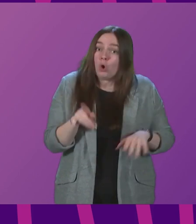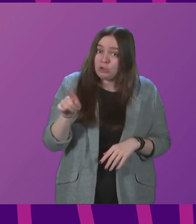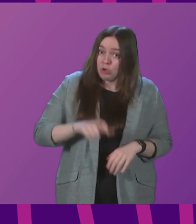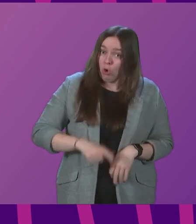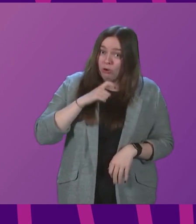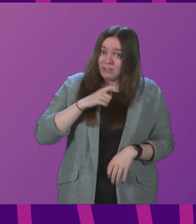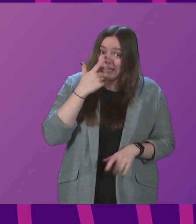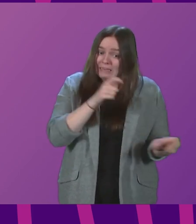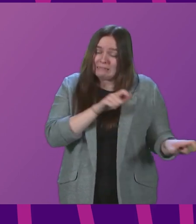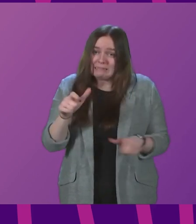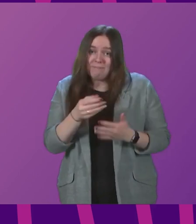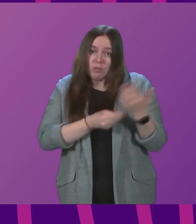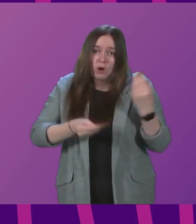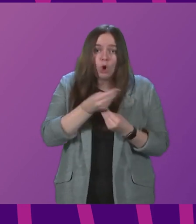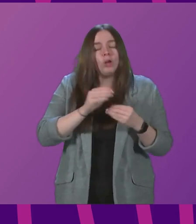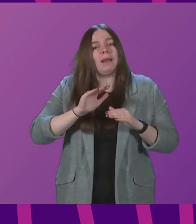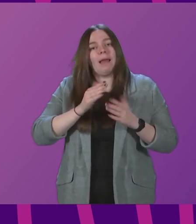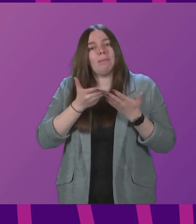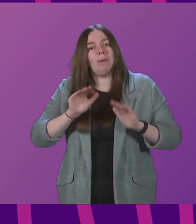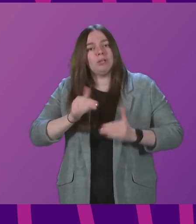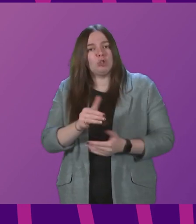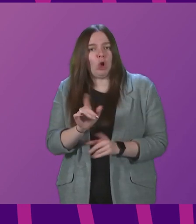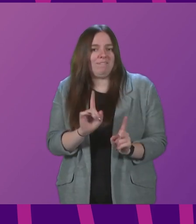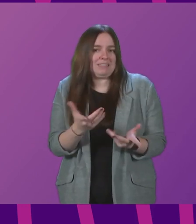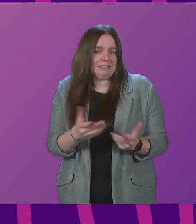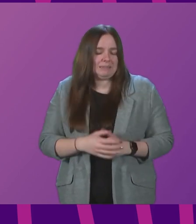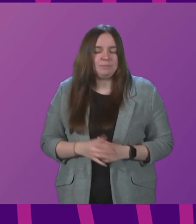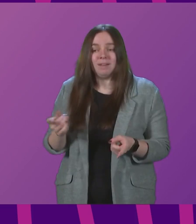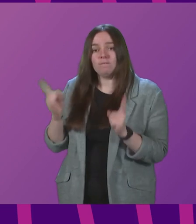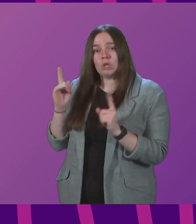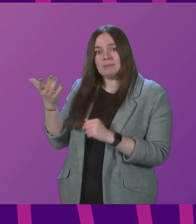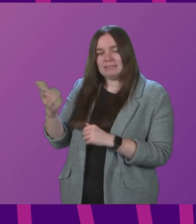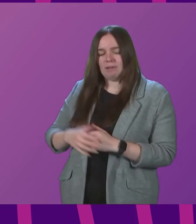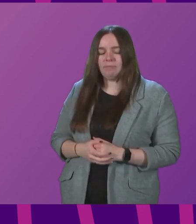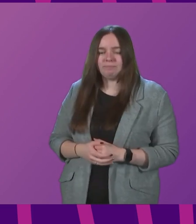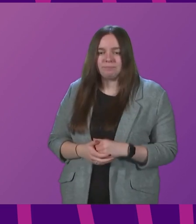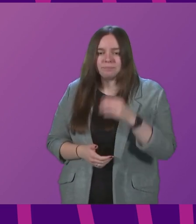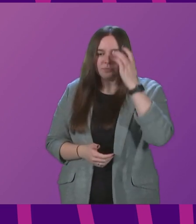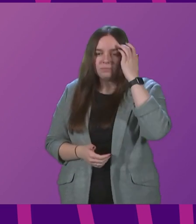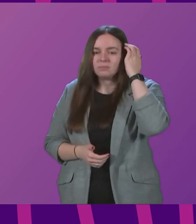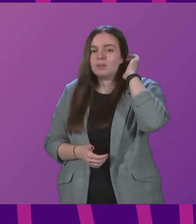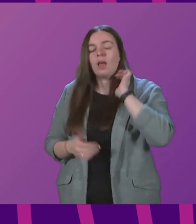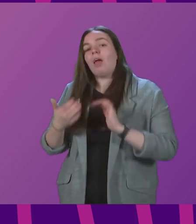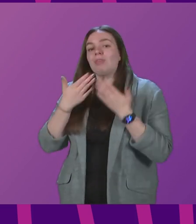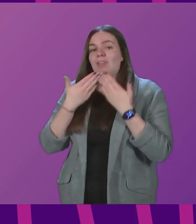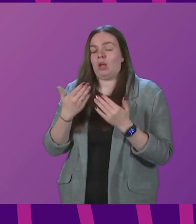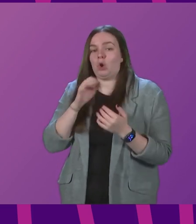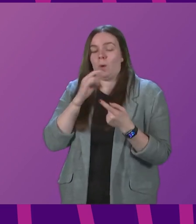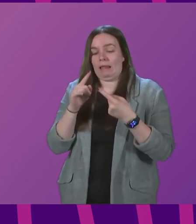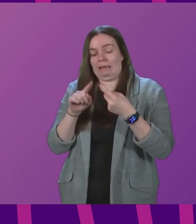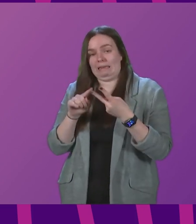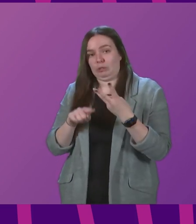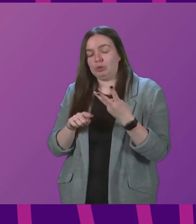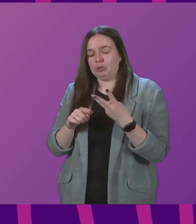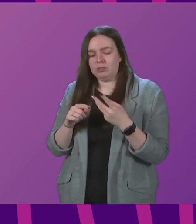for our economy and our public services? First Minister. Thank you. I will take each of these points in